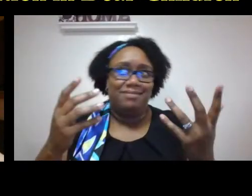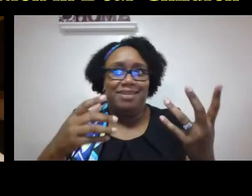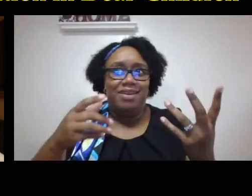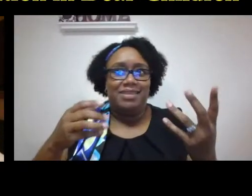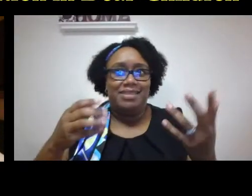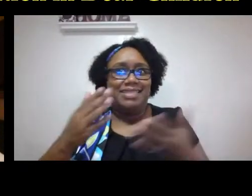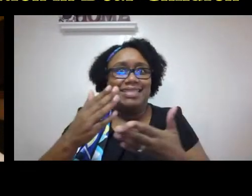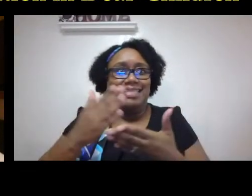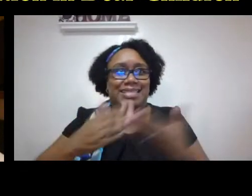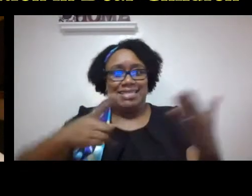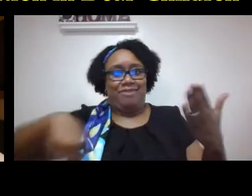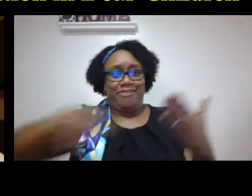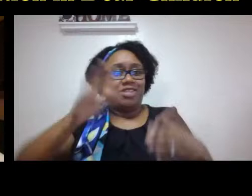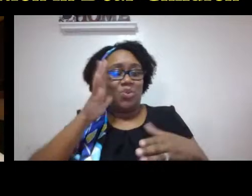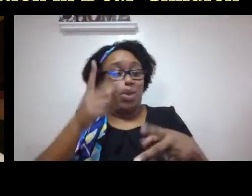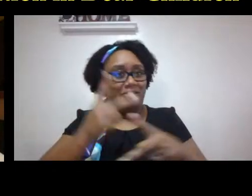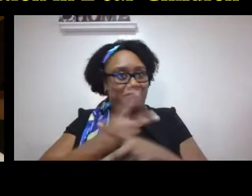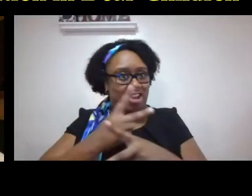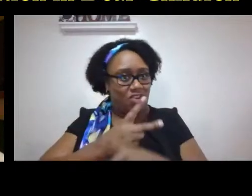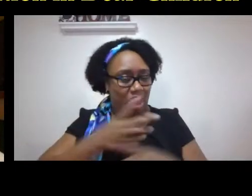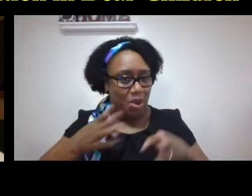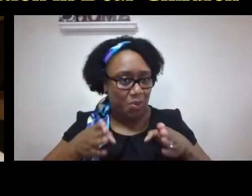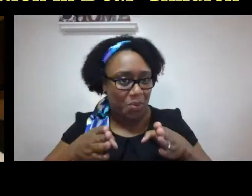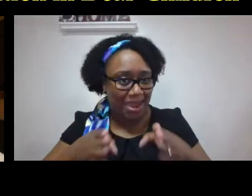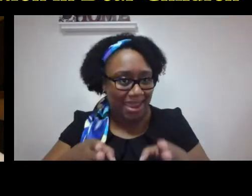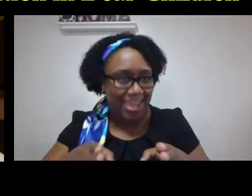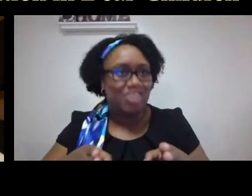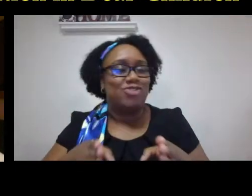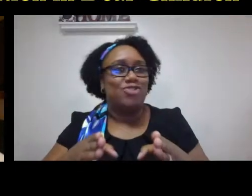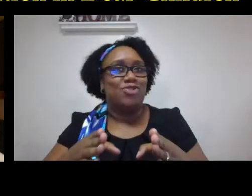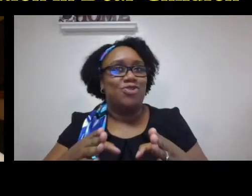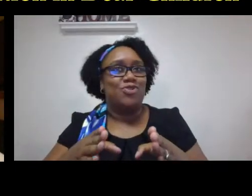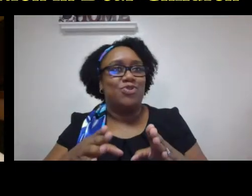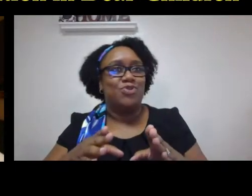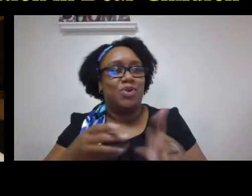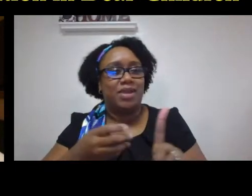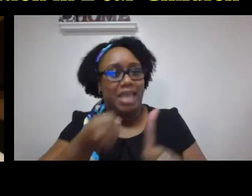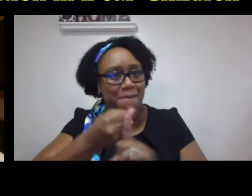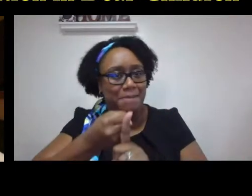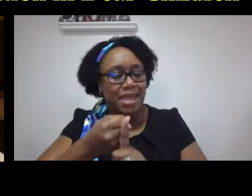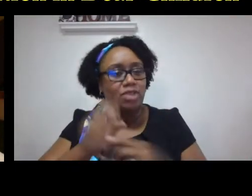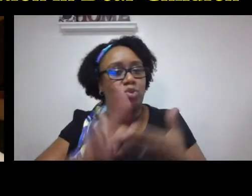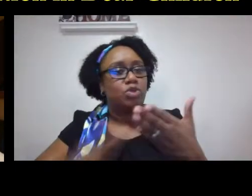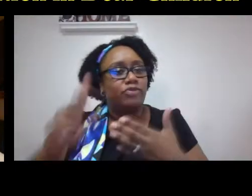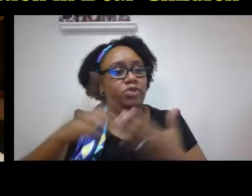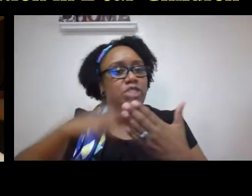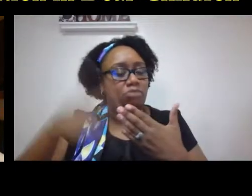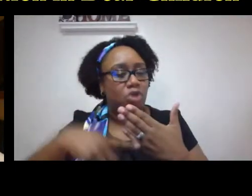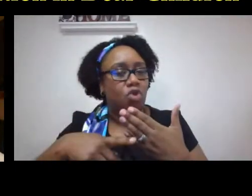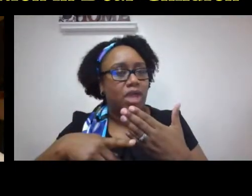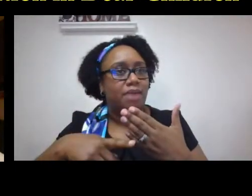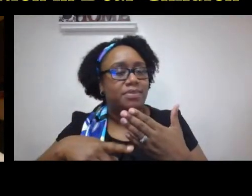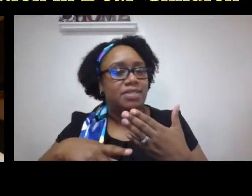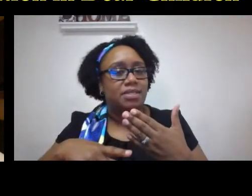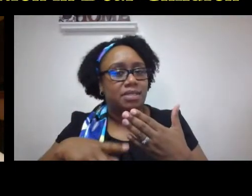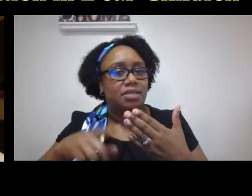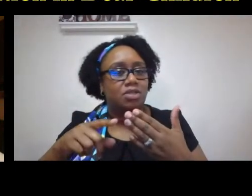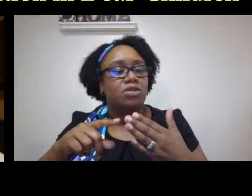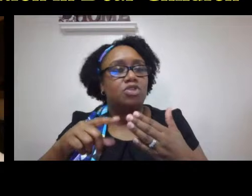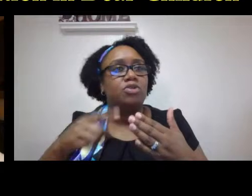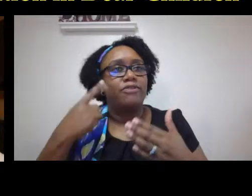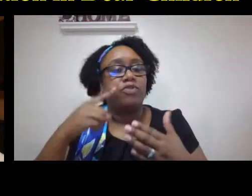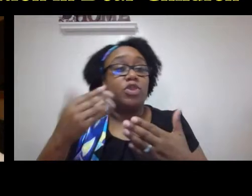that i believe it starts at the university level with the university programs i hope that we can figure out a way